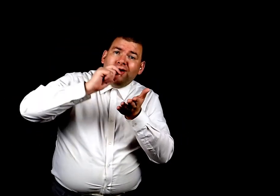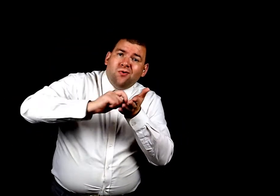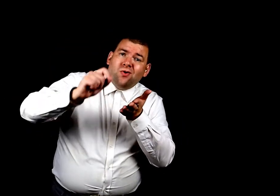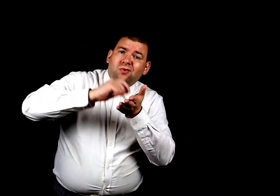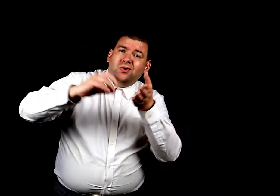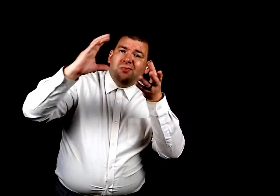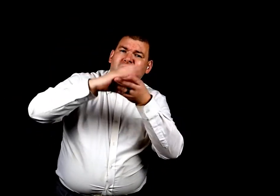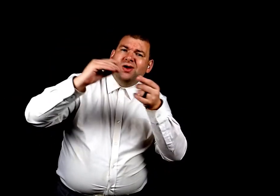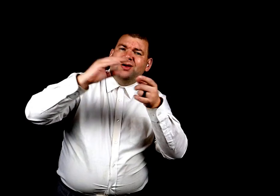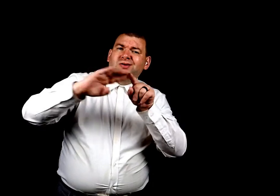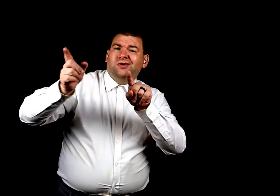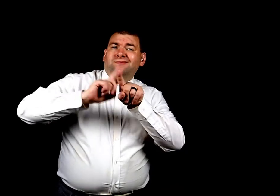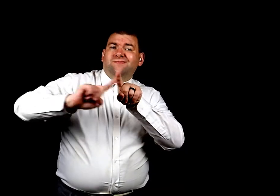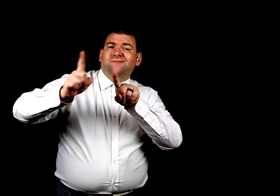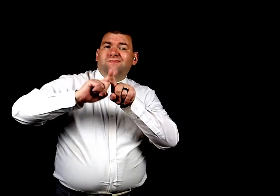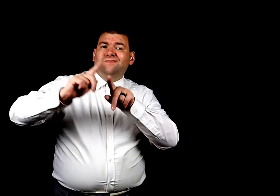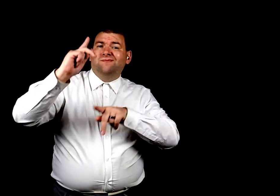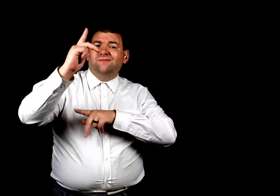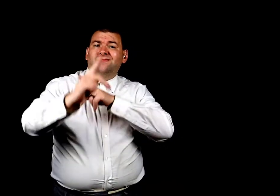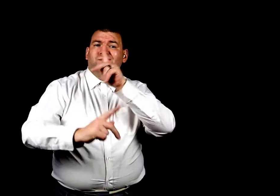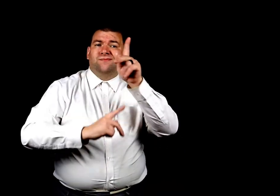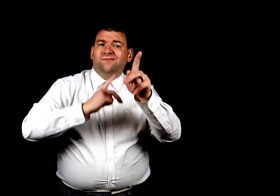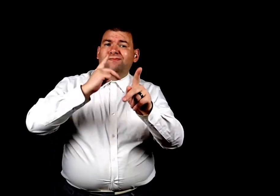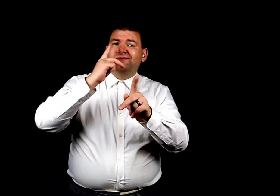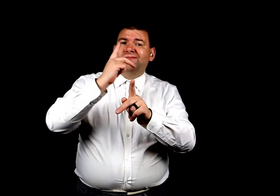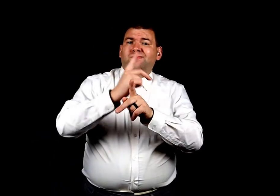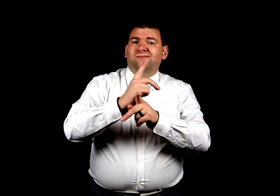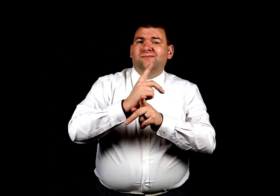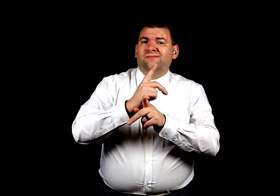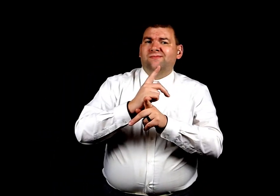wrote a message of a different kind